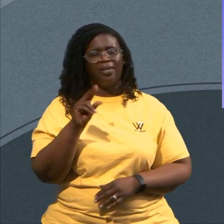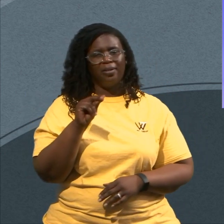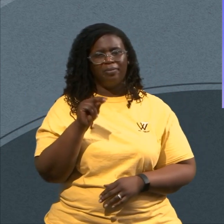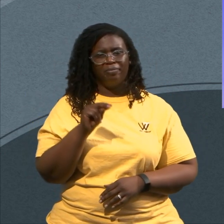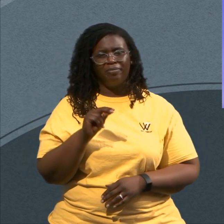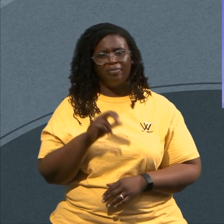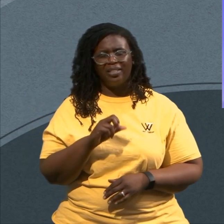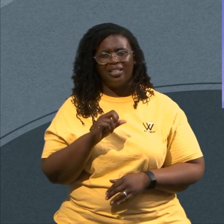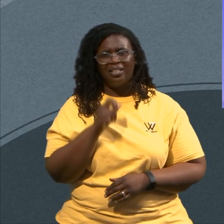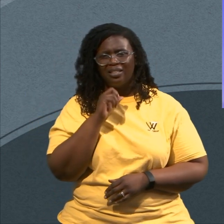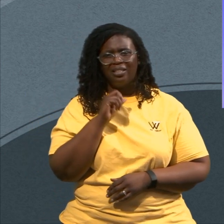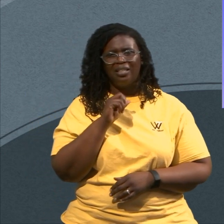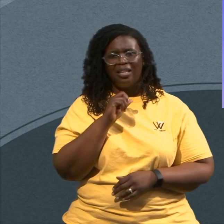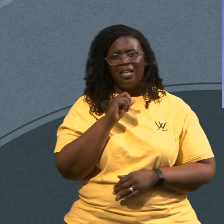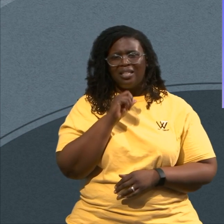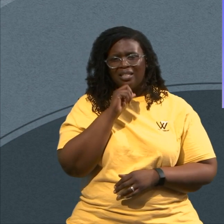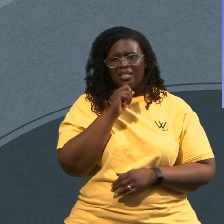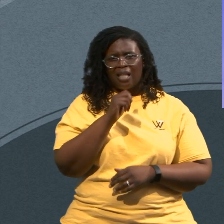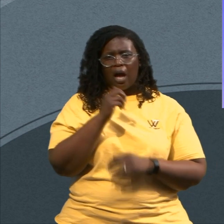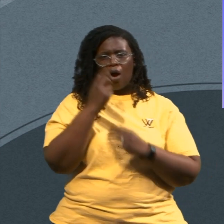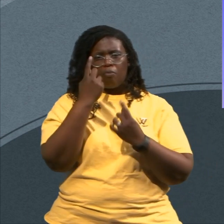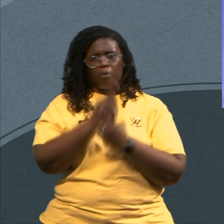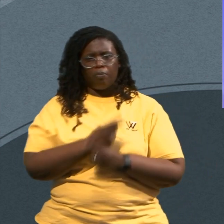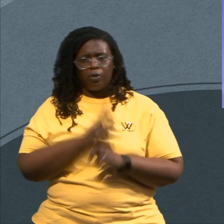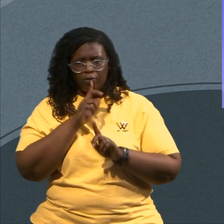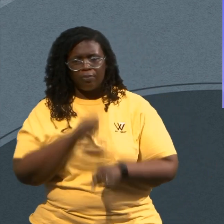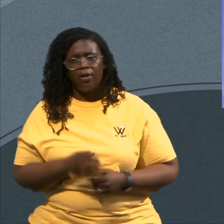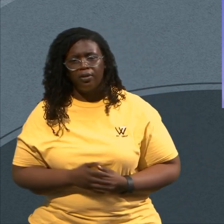And I Think your Protest Permit Needs to Be Evidence You Voted